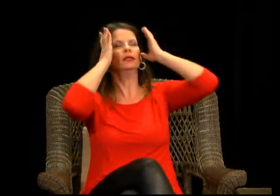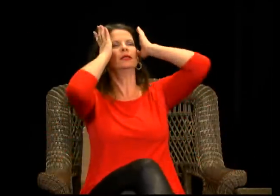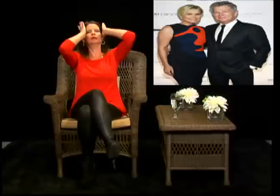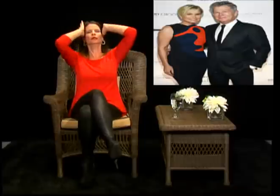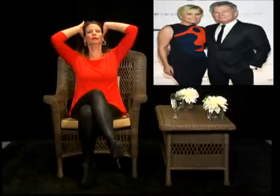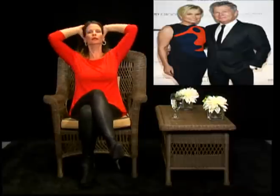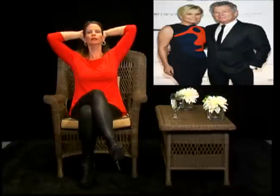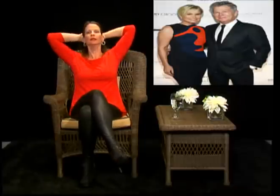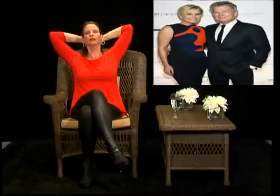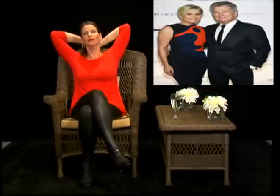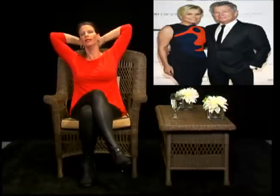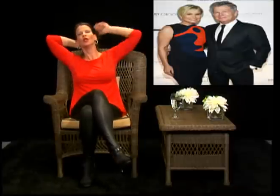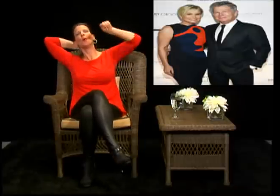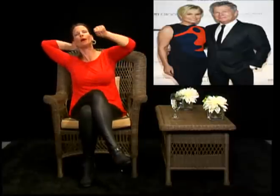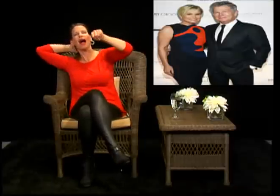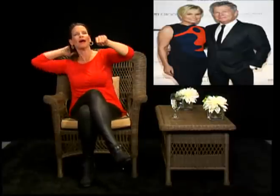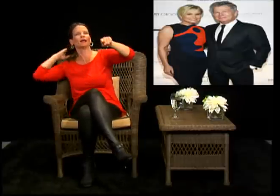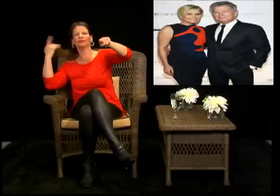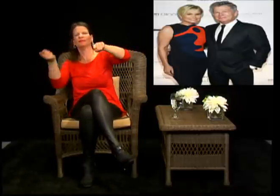All right, let's just go back. Let's just go back to that.